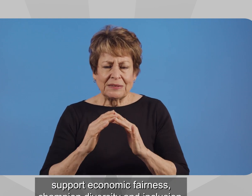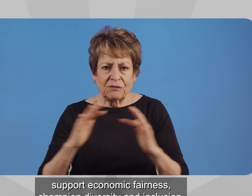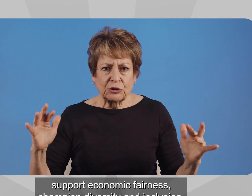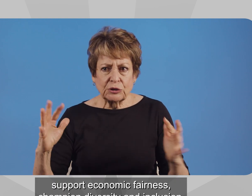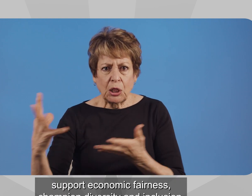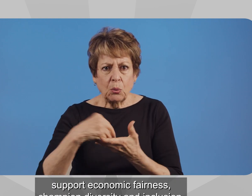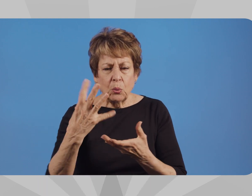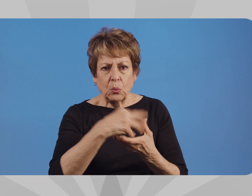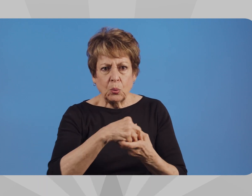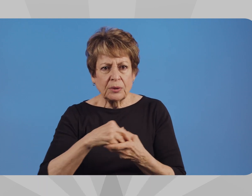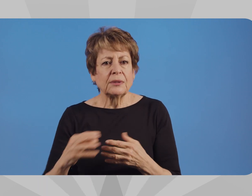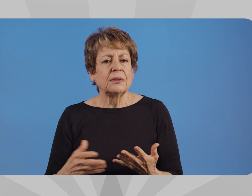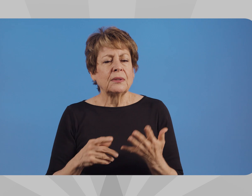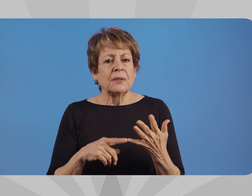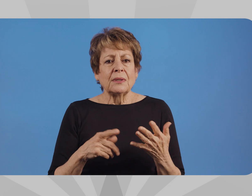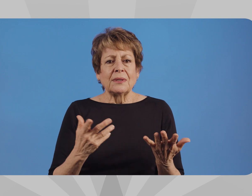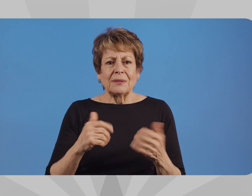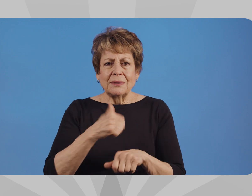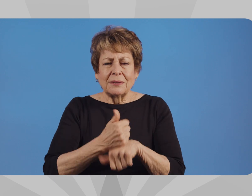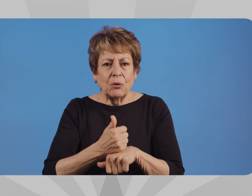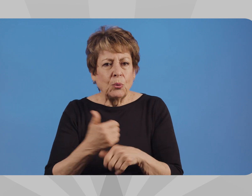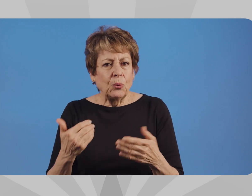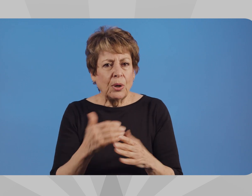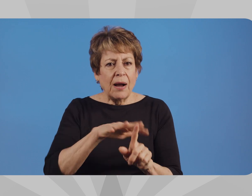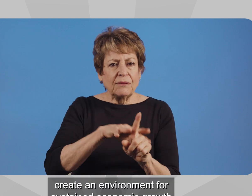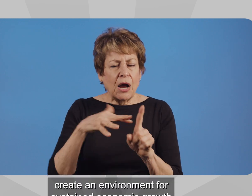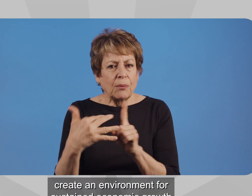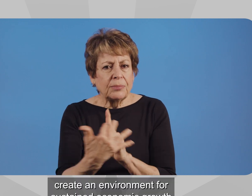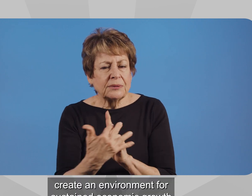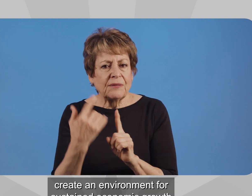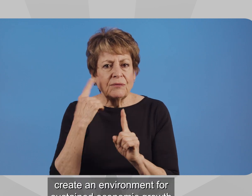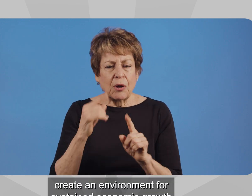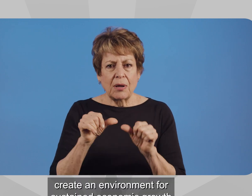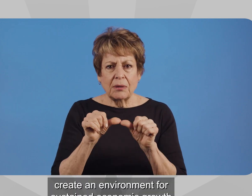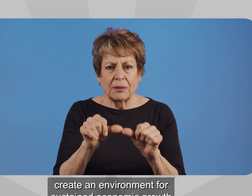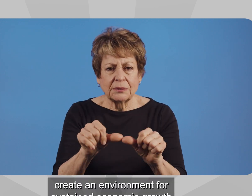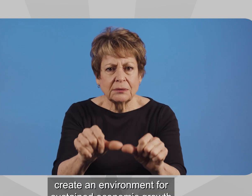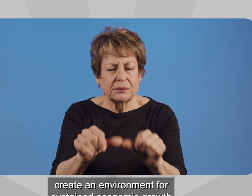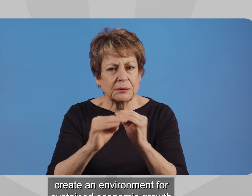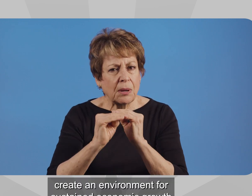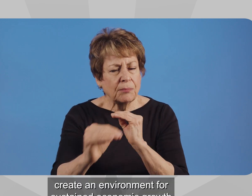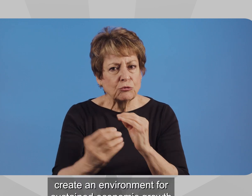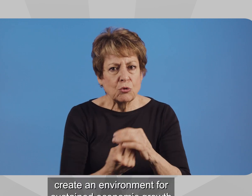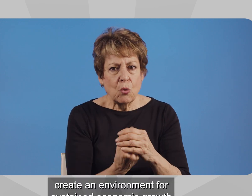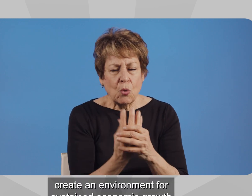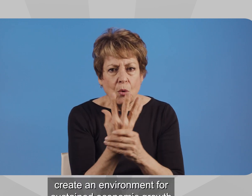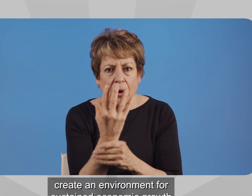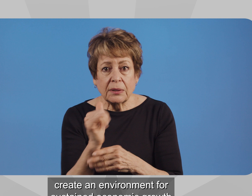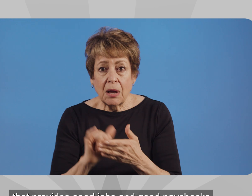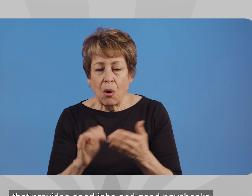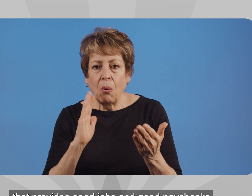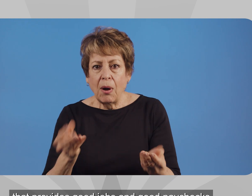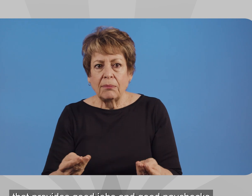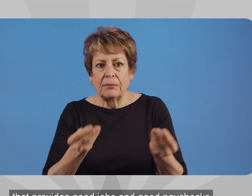Champion diversity and inclusion. Create an environment for sustained economic growth